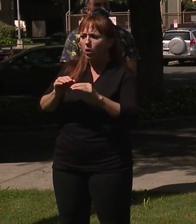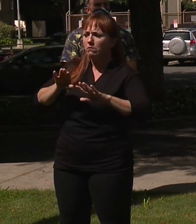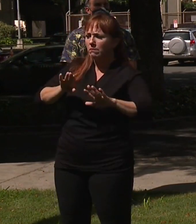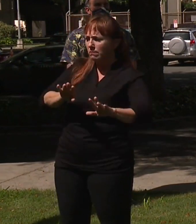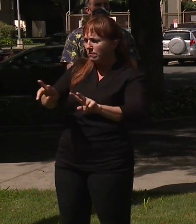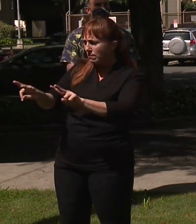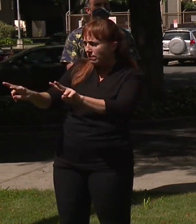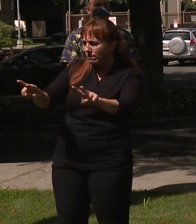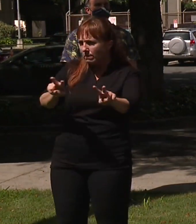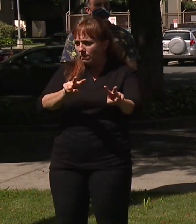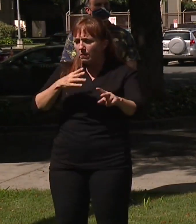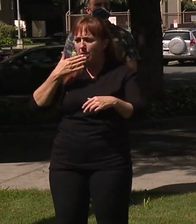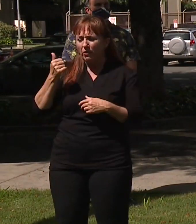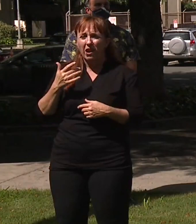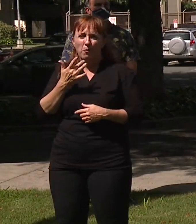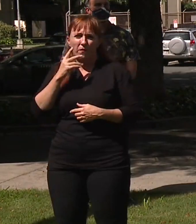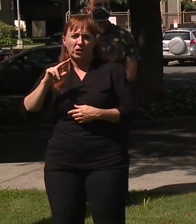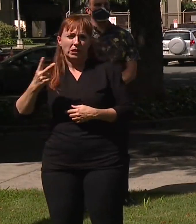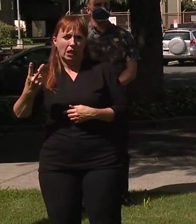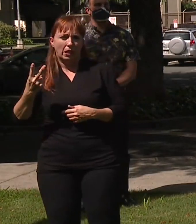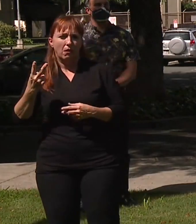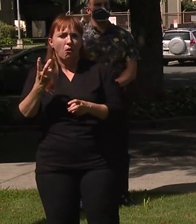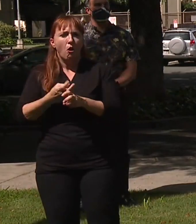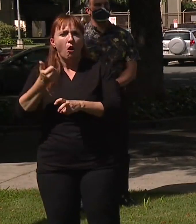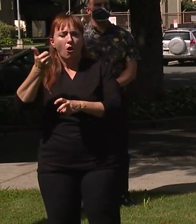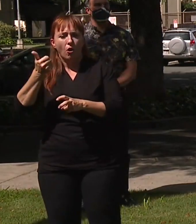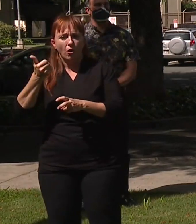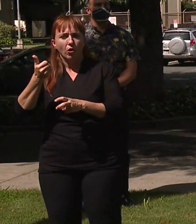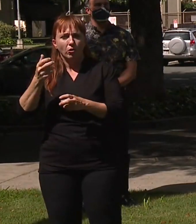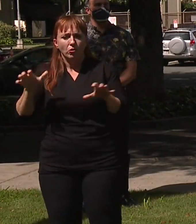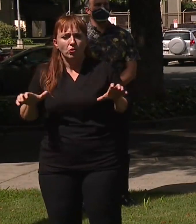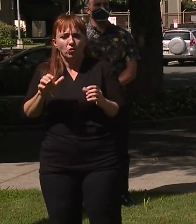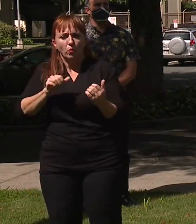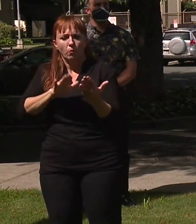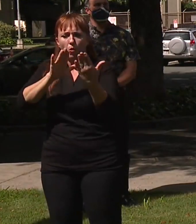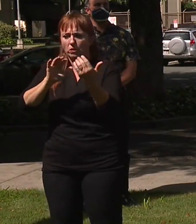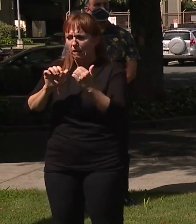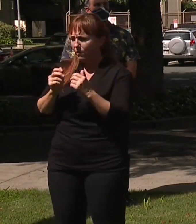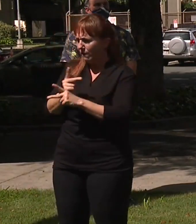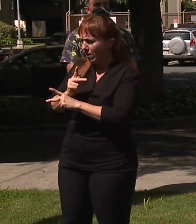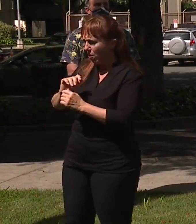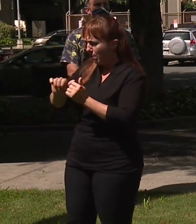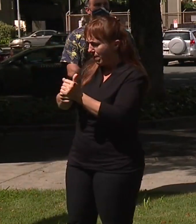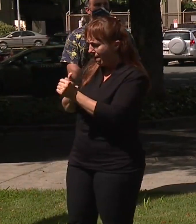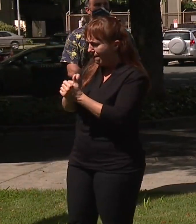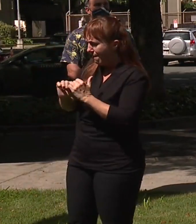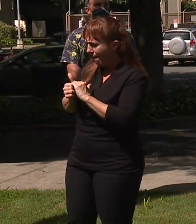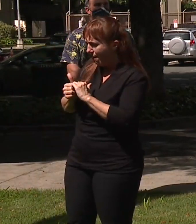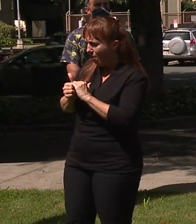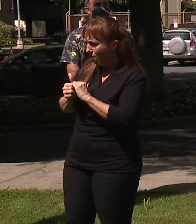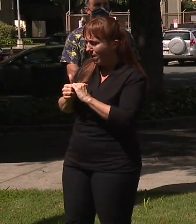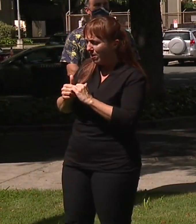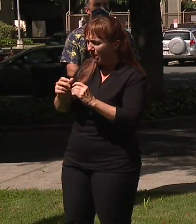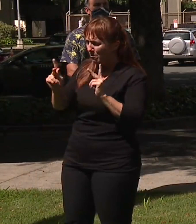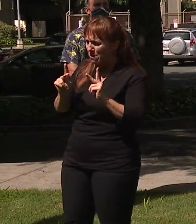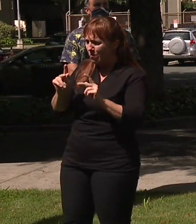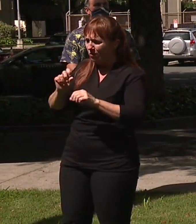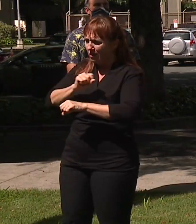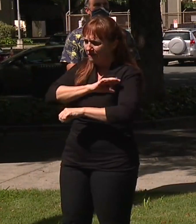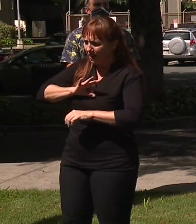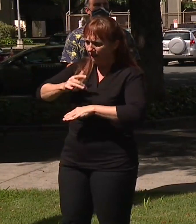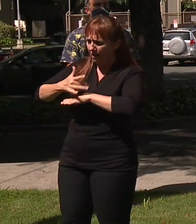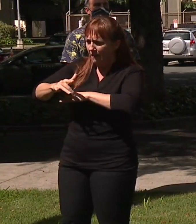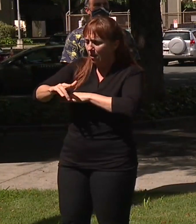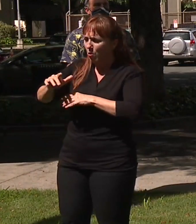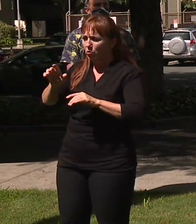prefer the second. It's a more difficult rollout because you've got to figure out, just like when you did the surge testing, we need an army of people that are in our